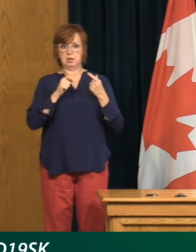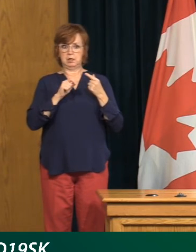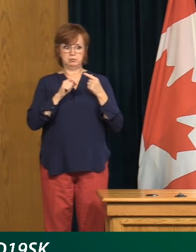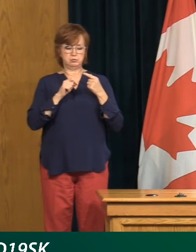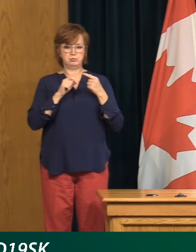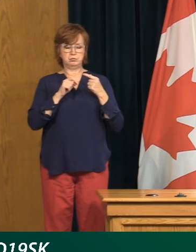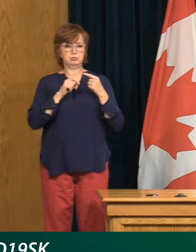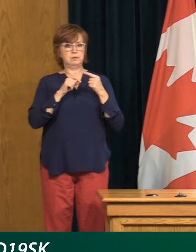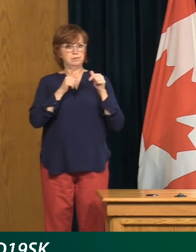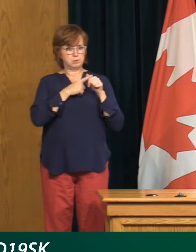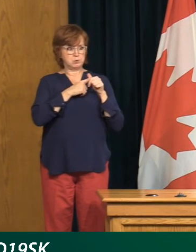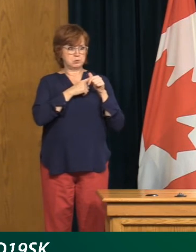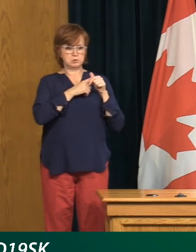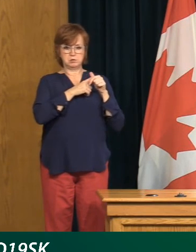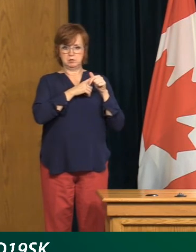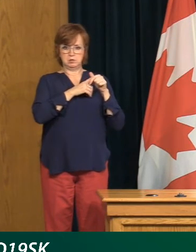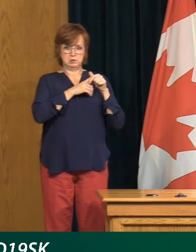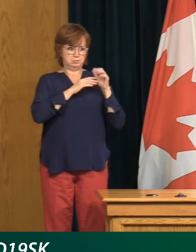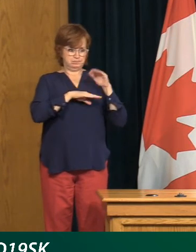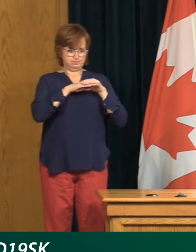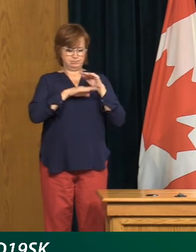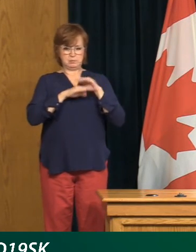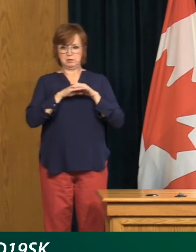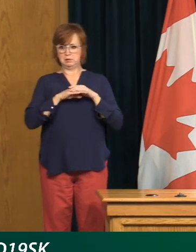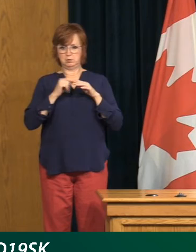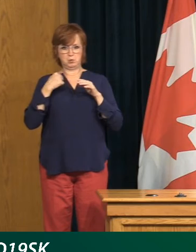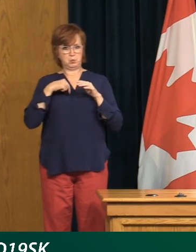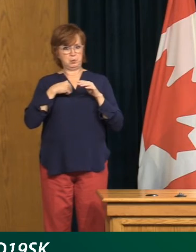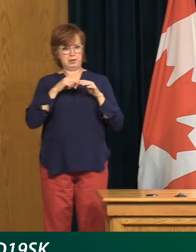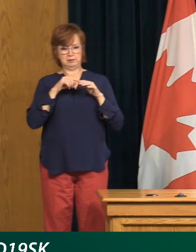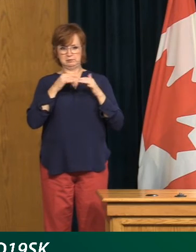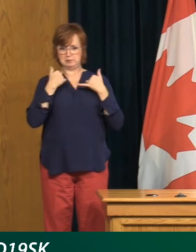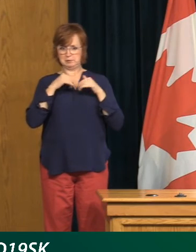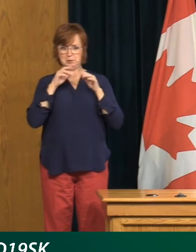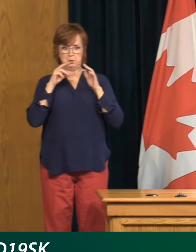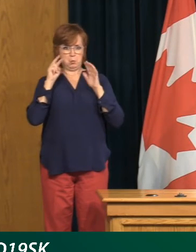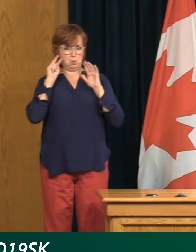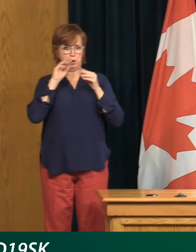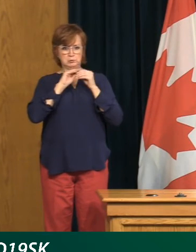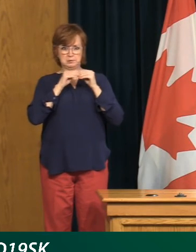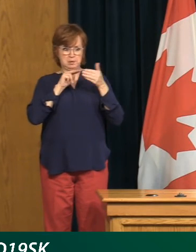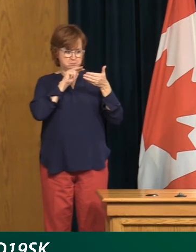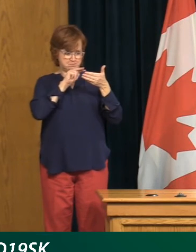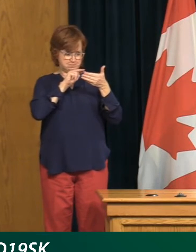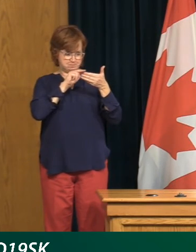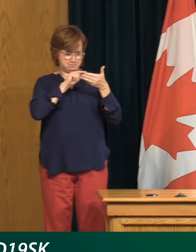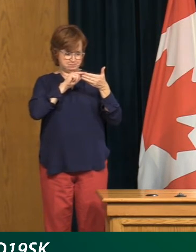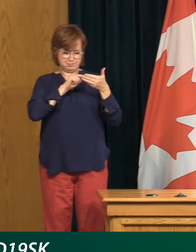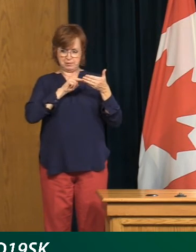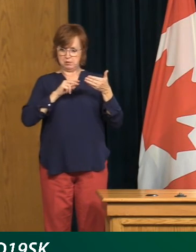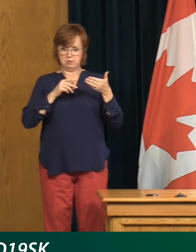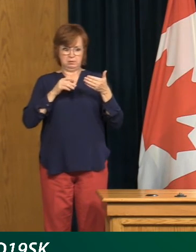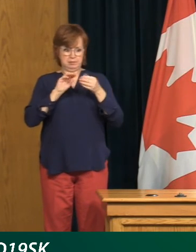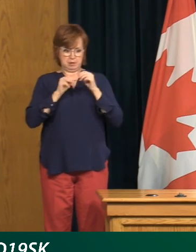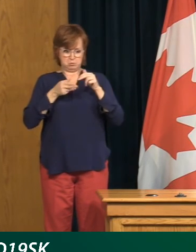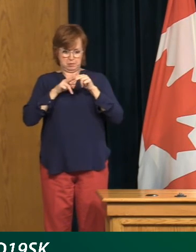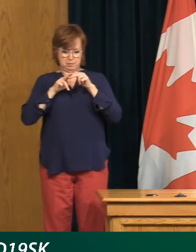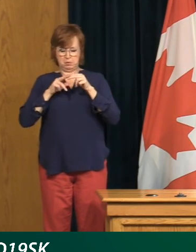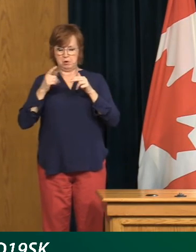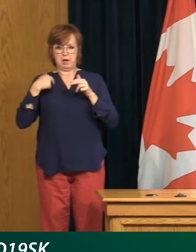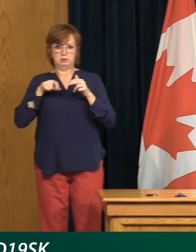see any other major changes. But we're watching the numbers just like Dr. Shahab has said. And as we see those trends go up, we will put other